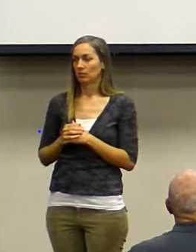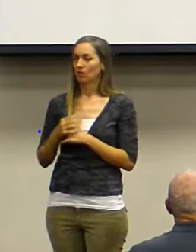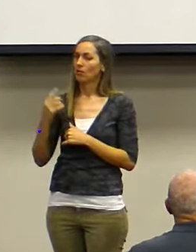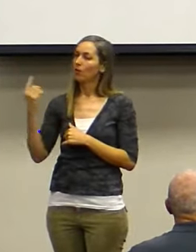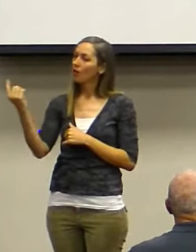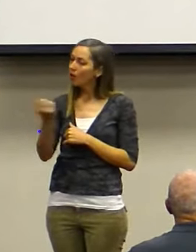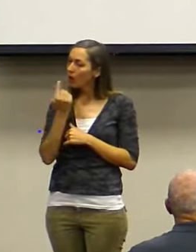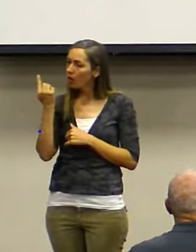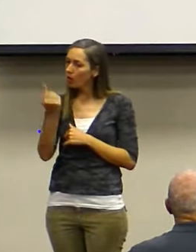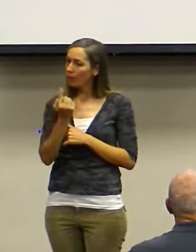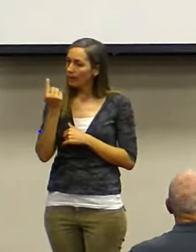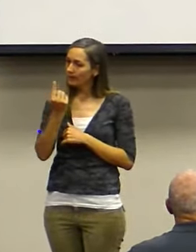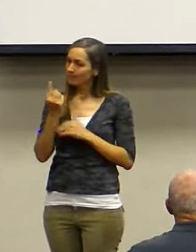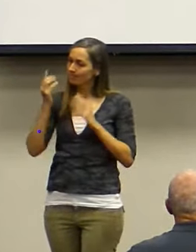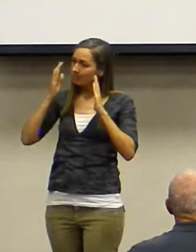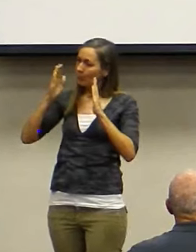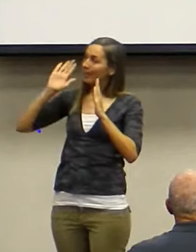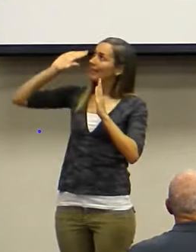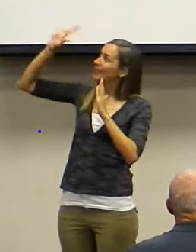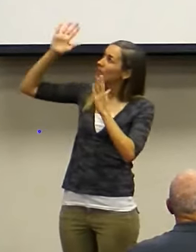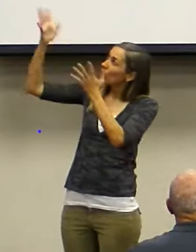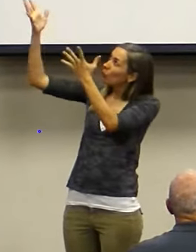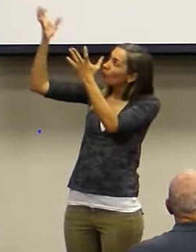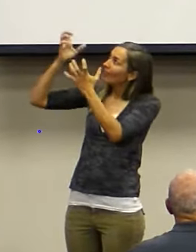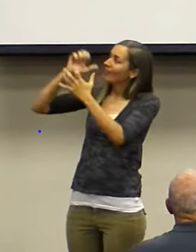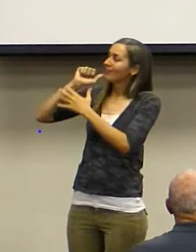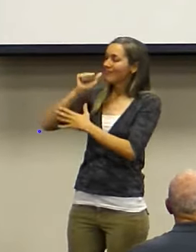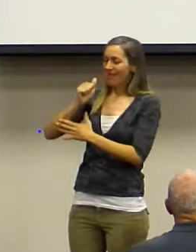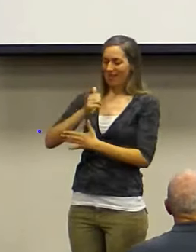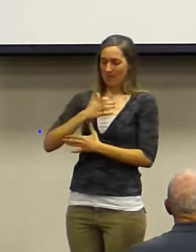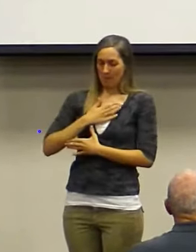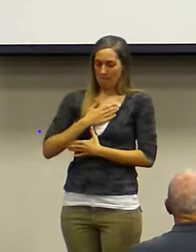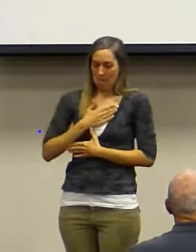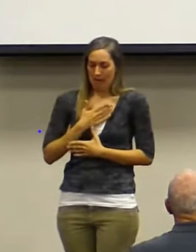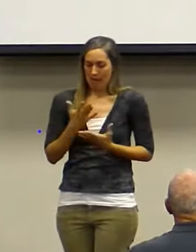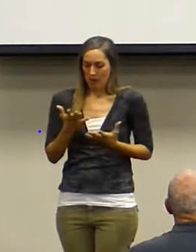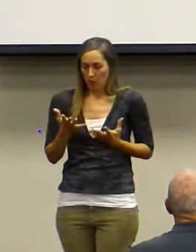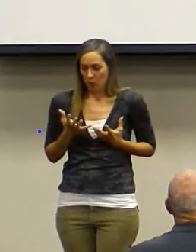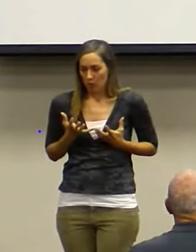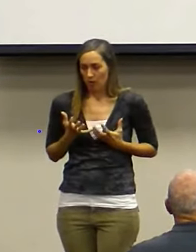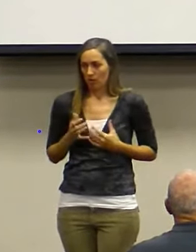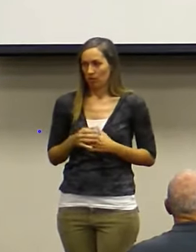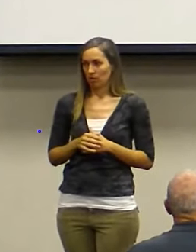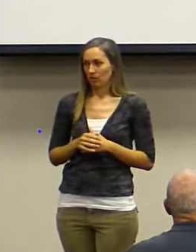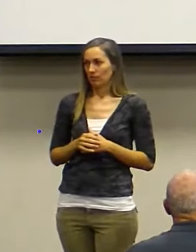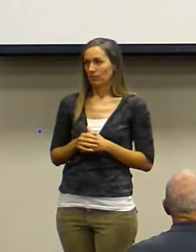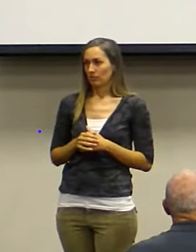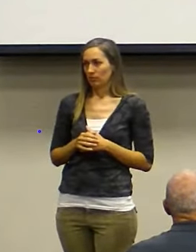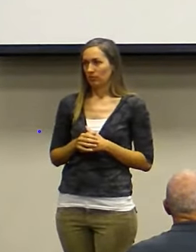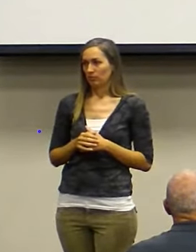about God's will and never my will. That's what obedience tells me.